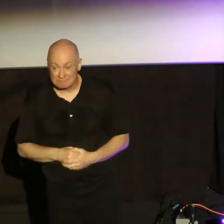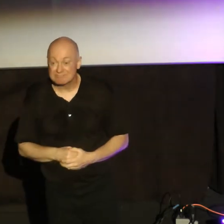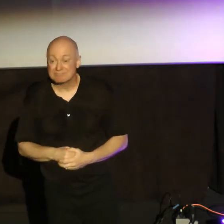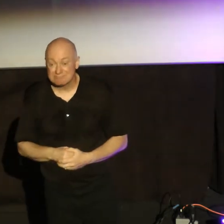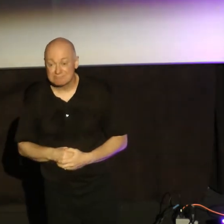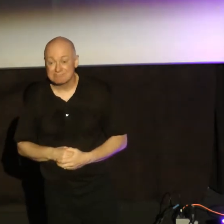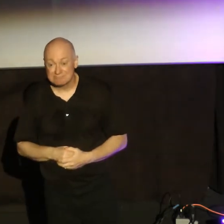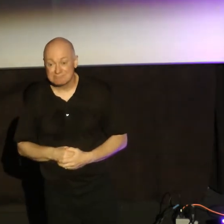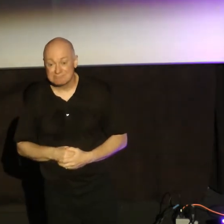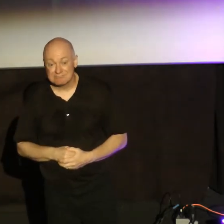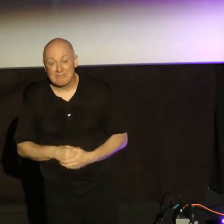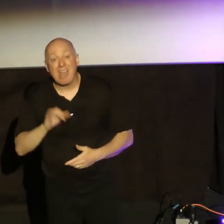And this is the call of faith then.